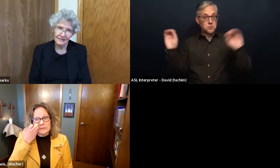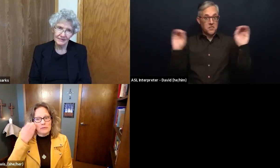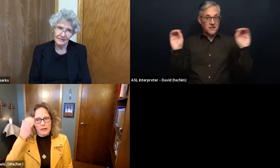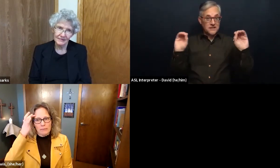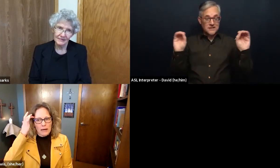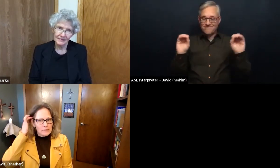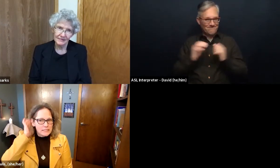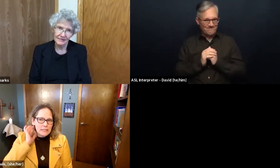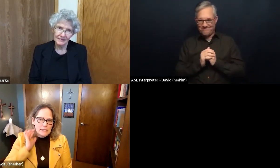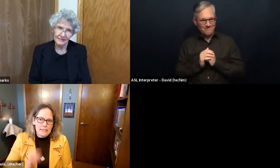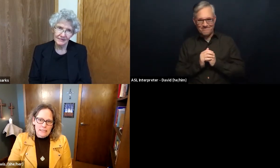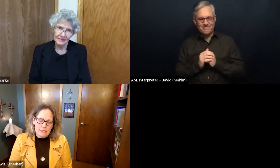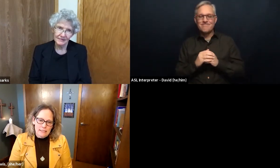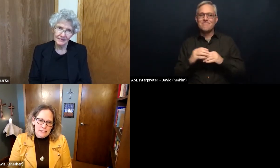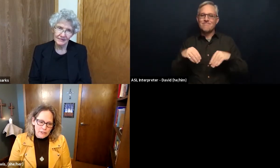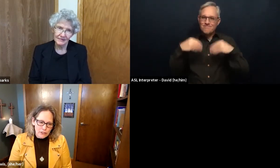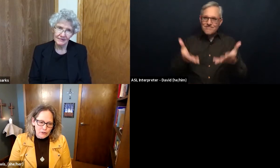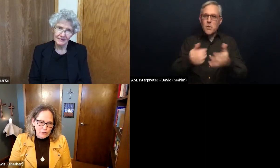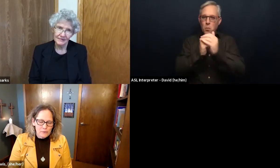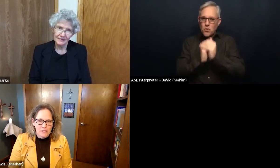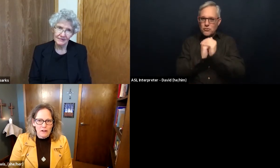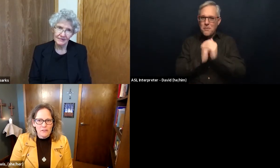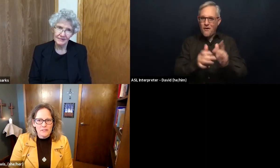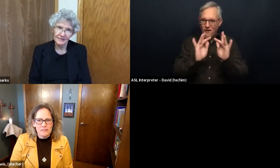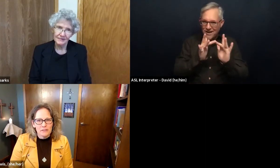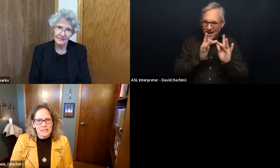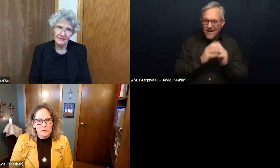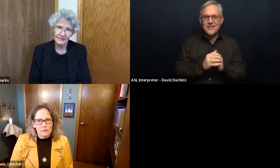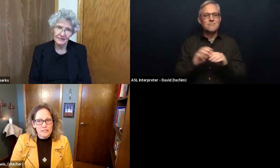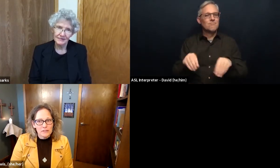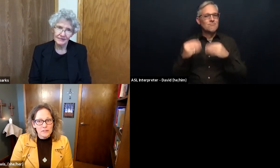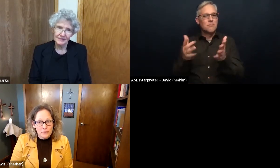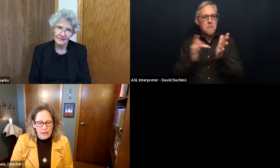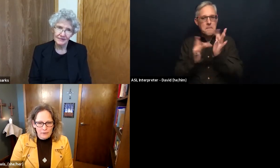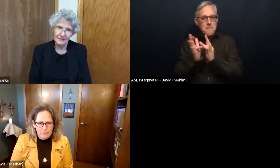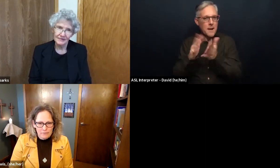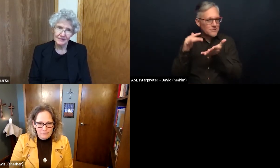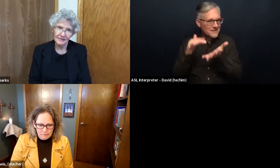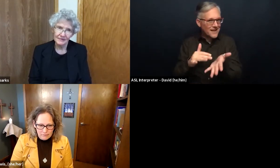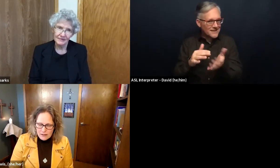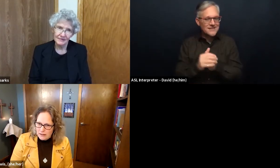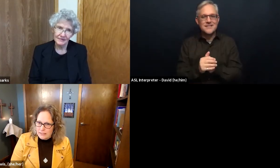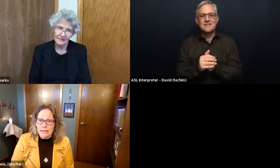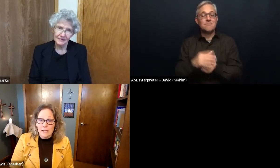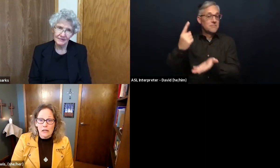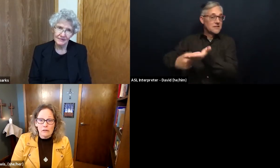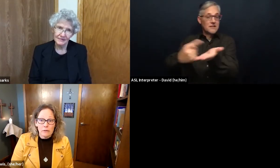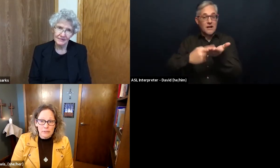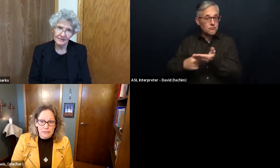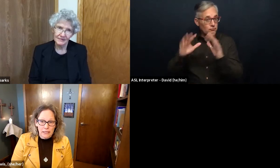provide Bible studies and discussion groups and all those different things that we're still doing, taking care of our building.